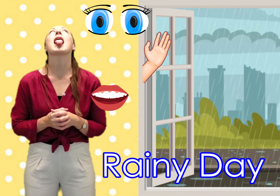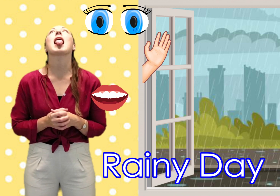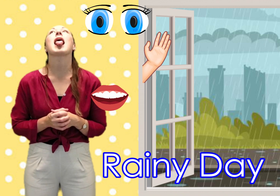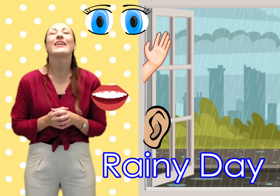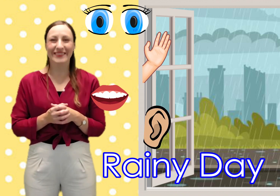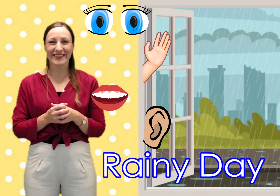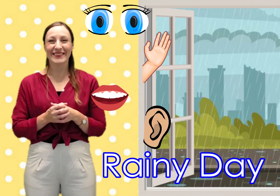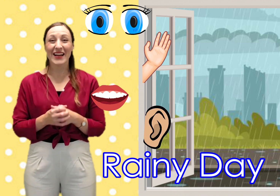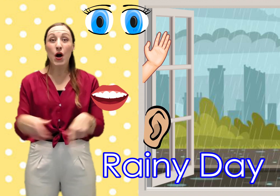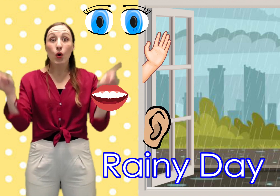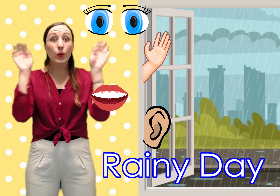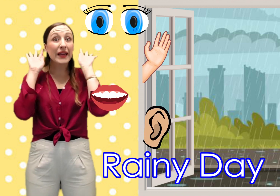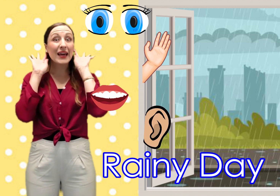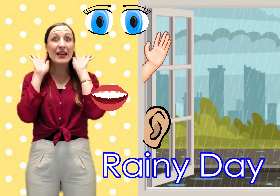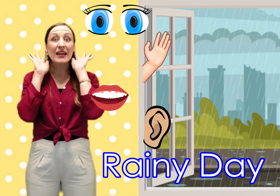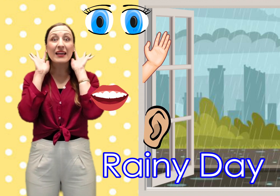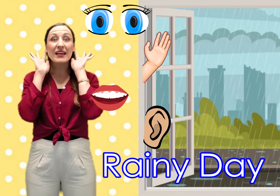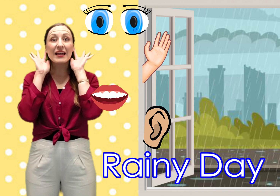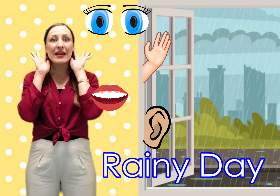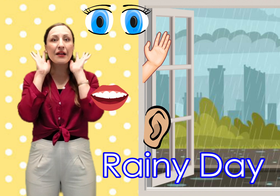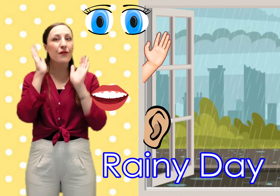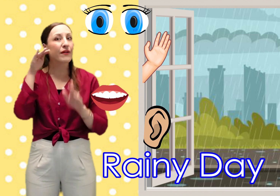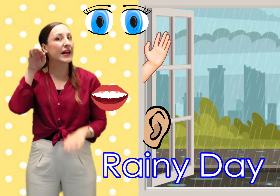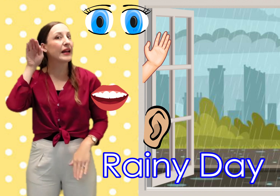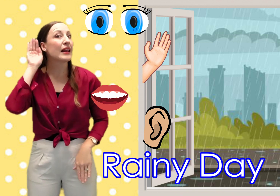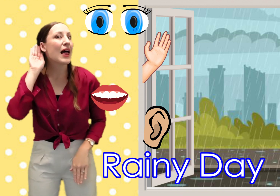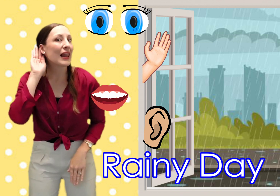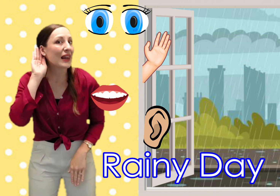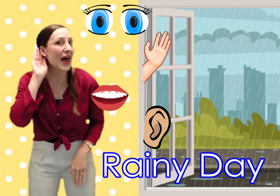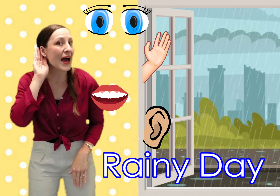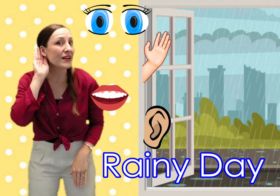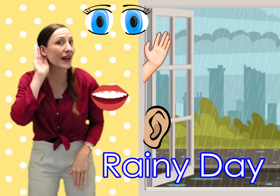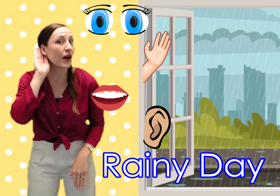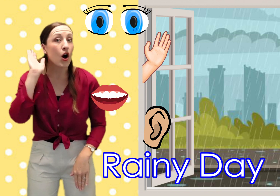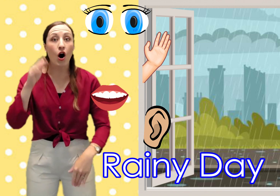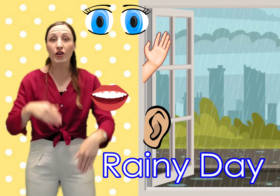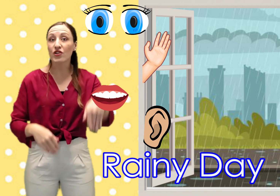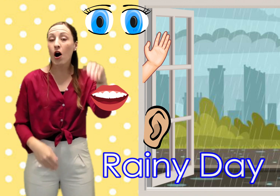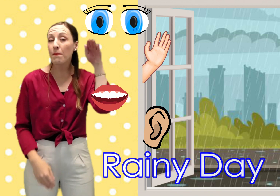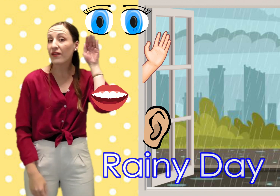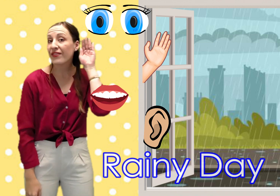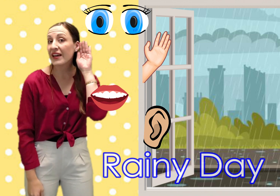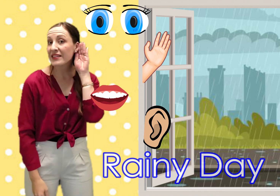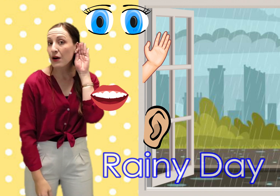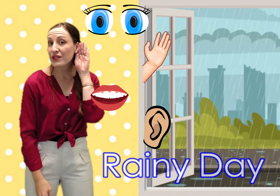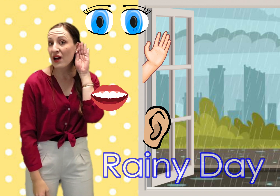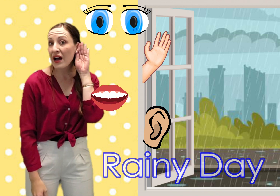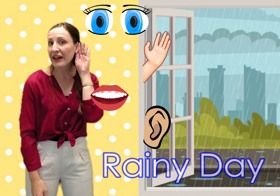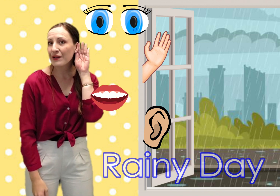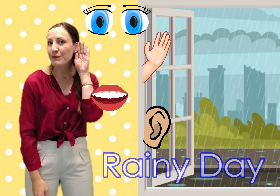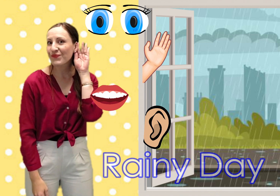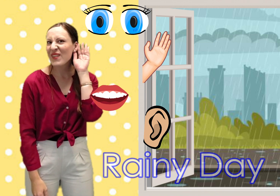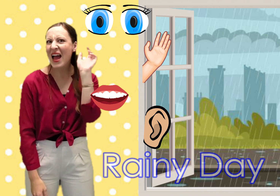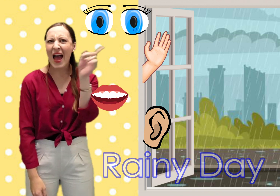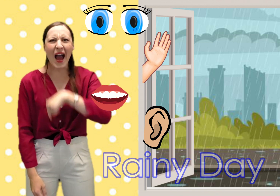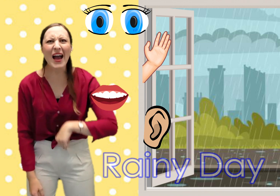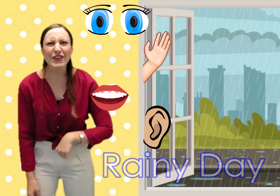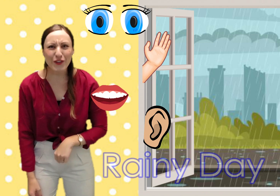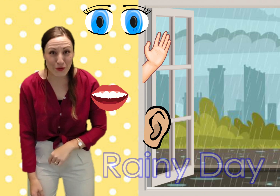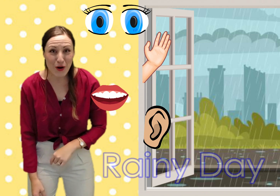we can hear the rain landing on top of things outside and do you